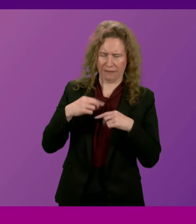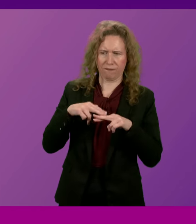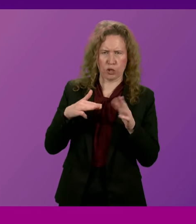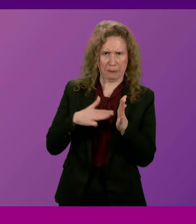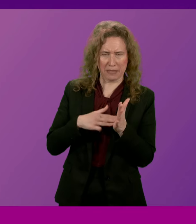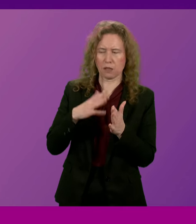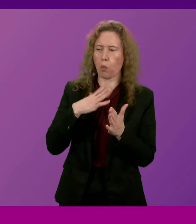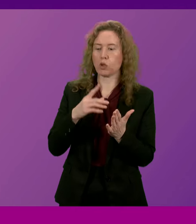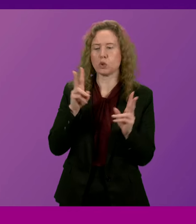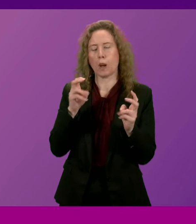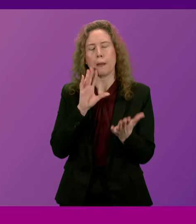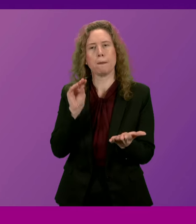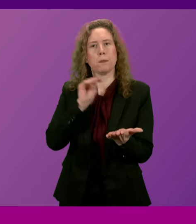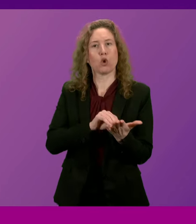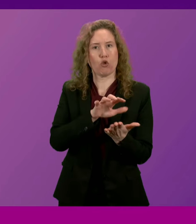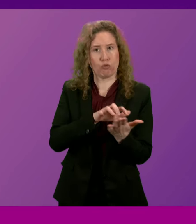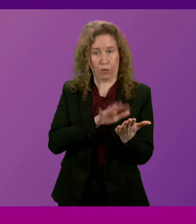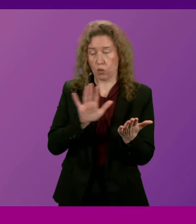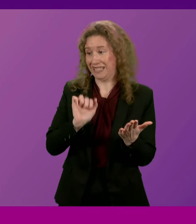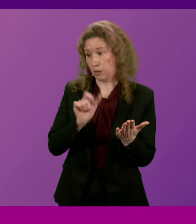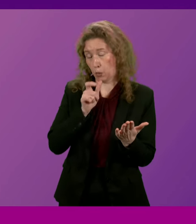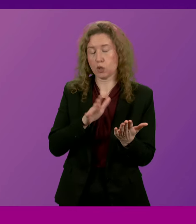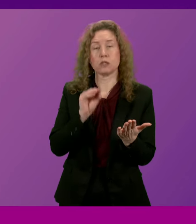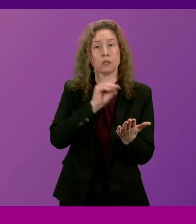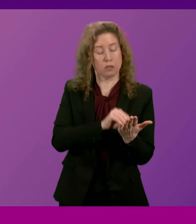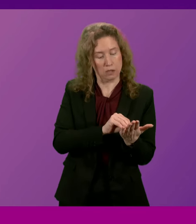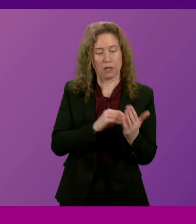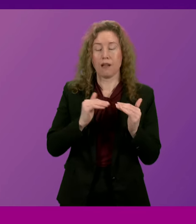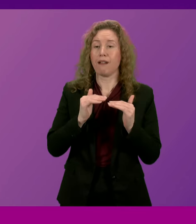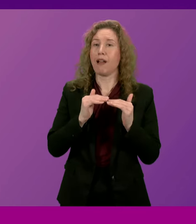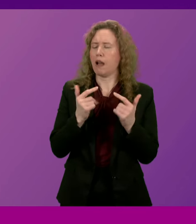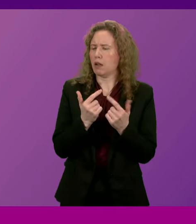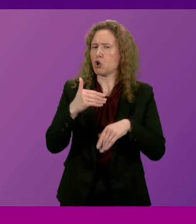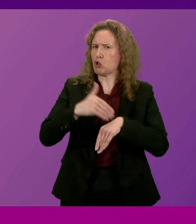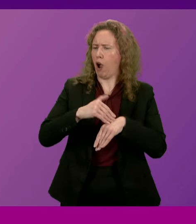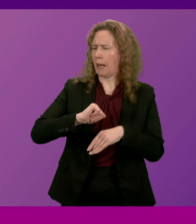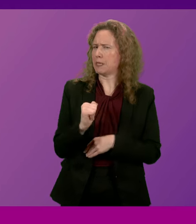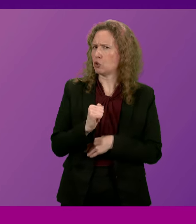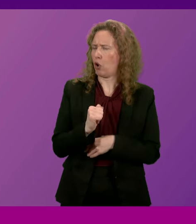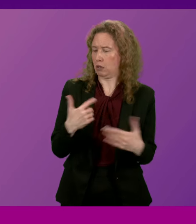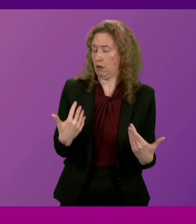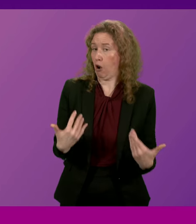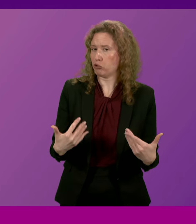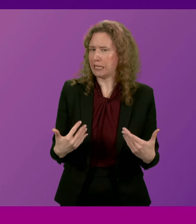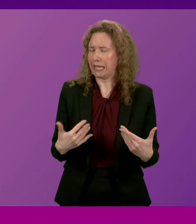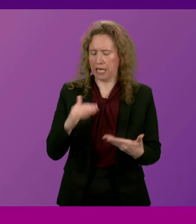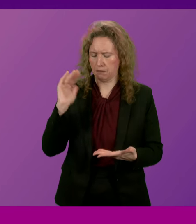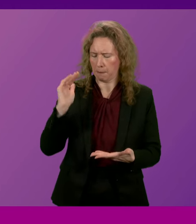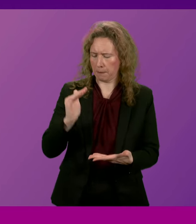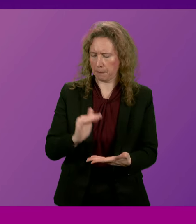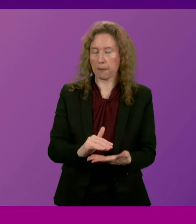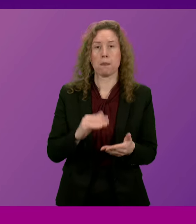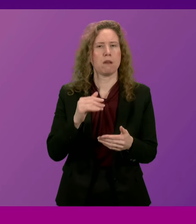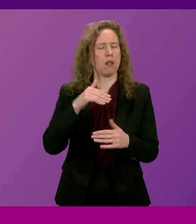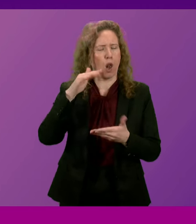to put on record, and I use his words, levels of crime in Scotland are currently at 40